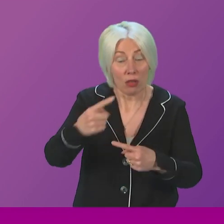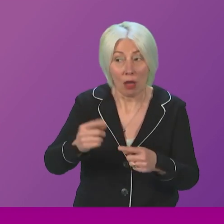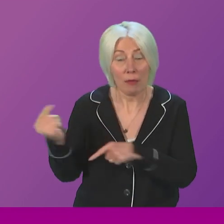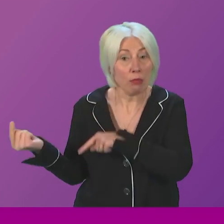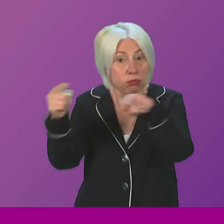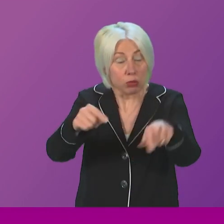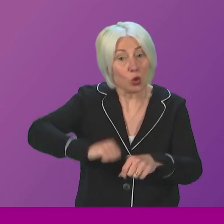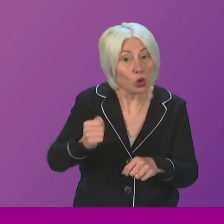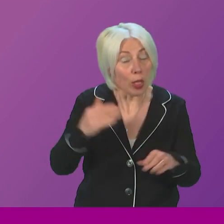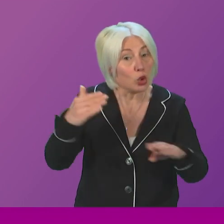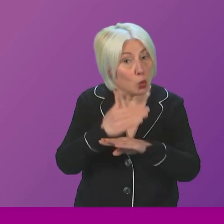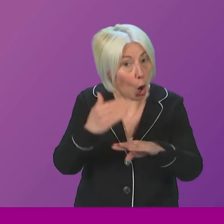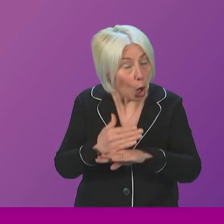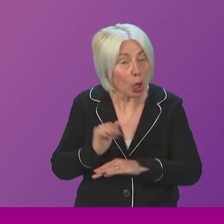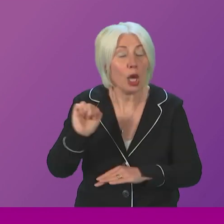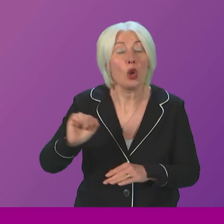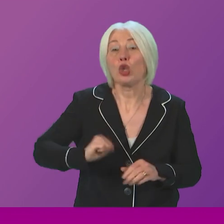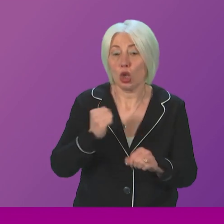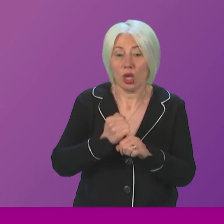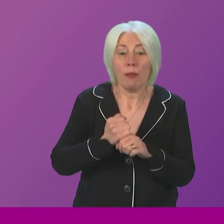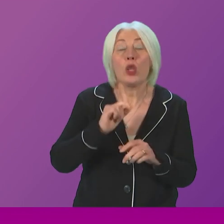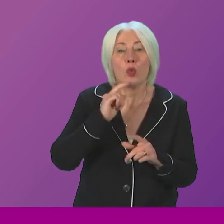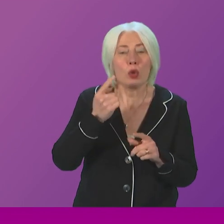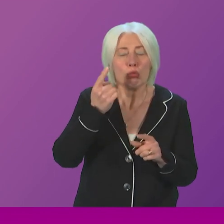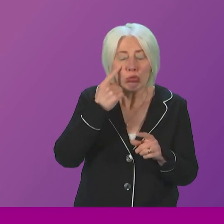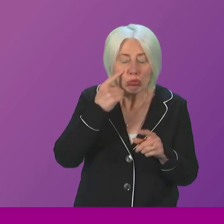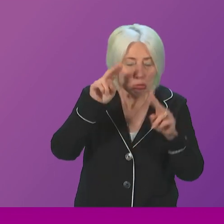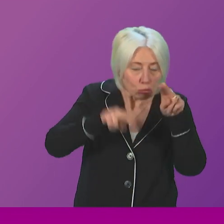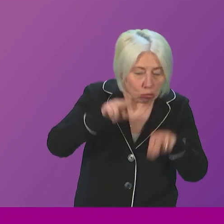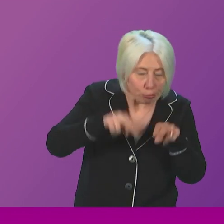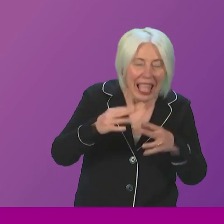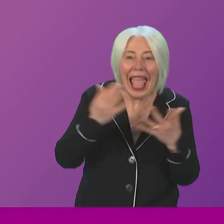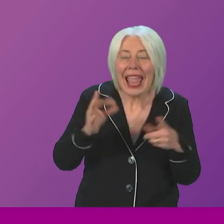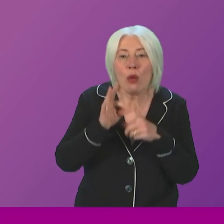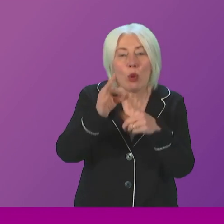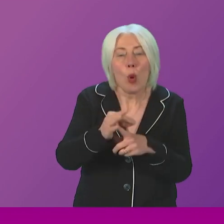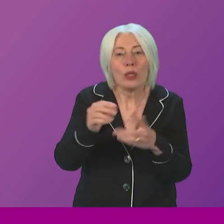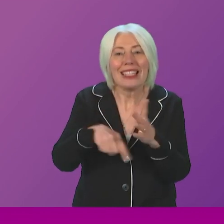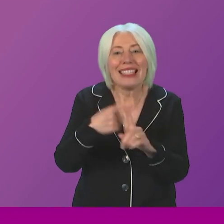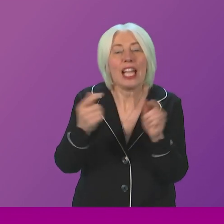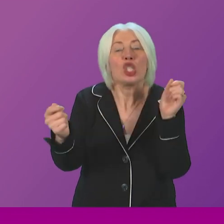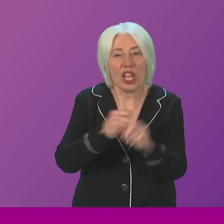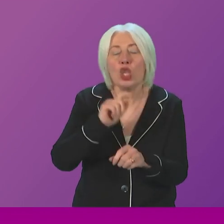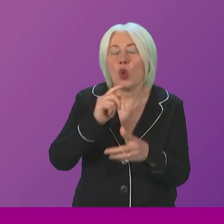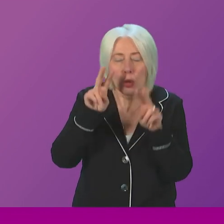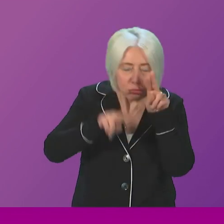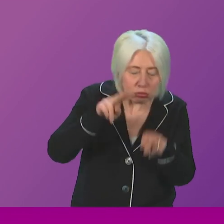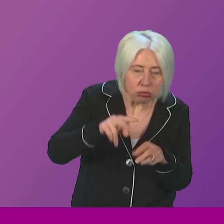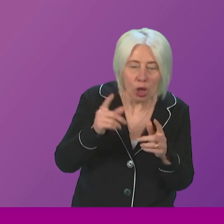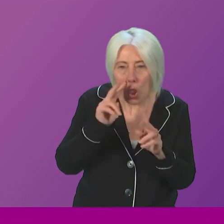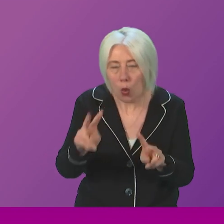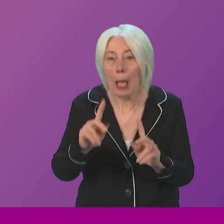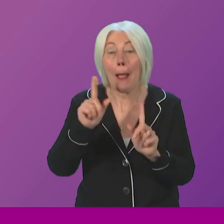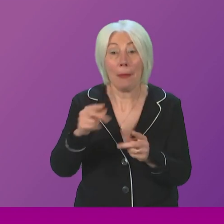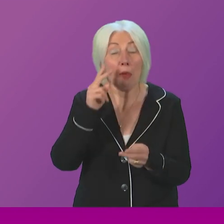And I know that while the Government will do the due diligence and sensitivity analysis for any proposed tax changes, can I make the point that a